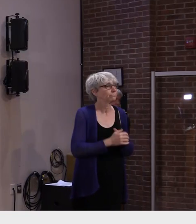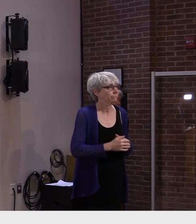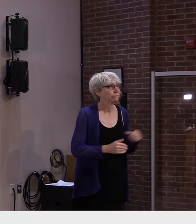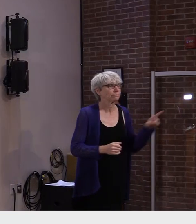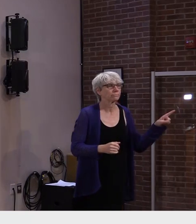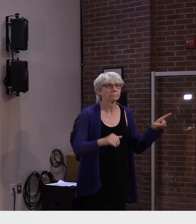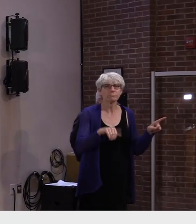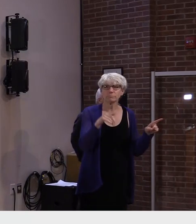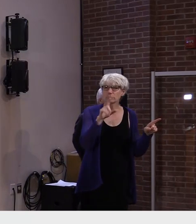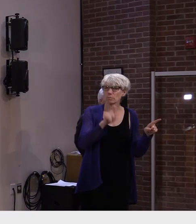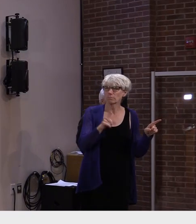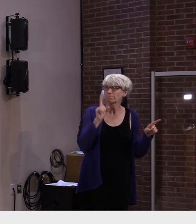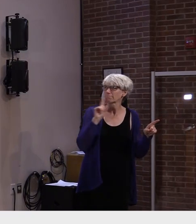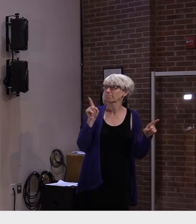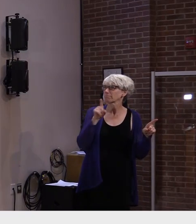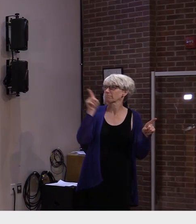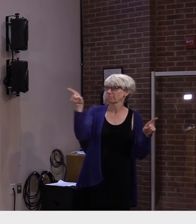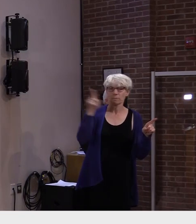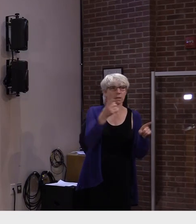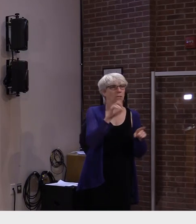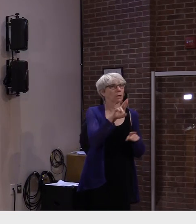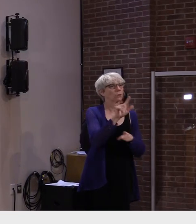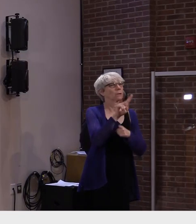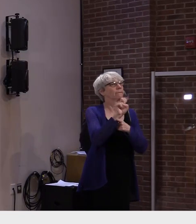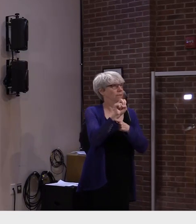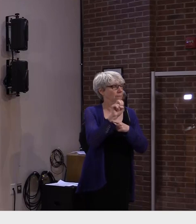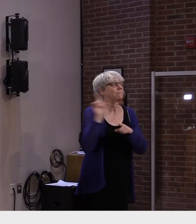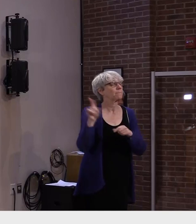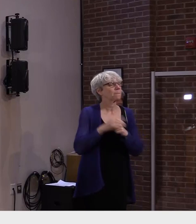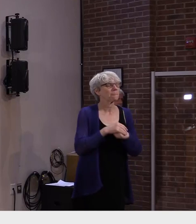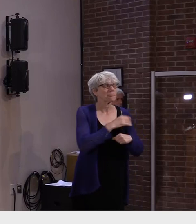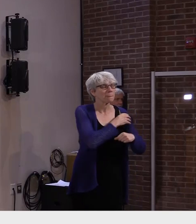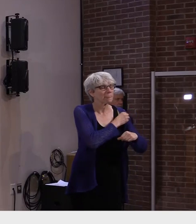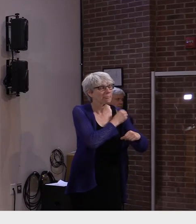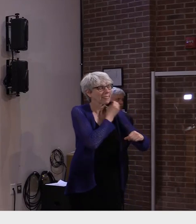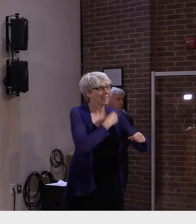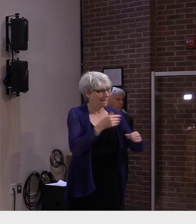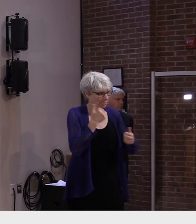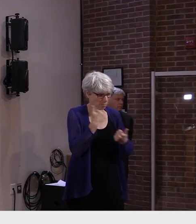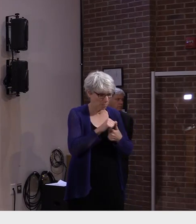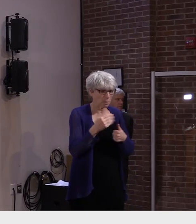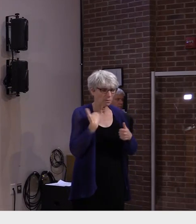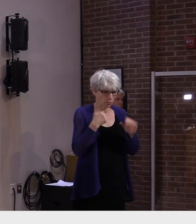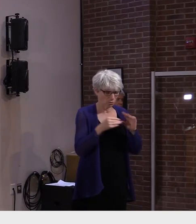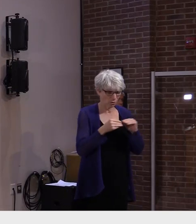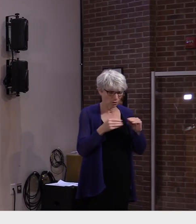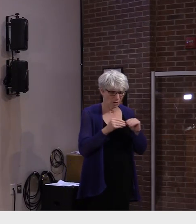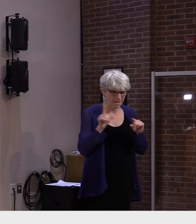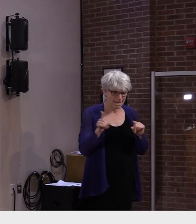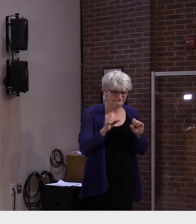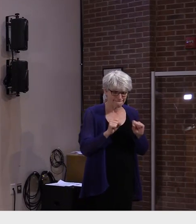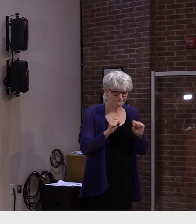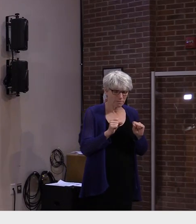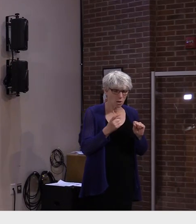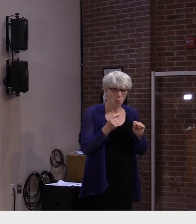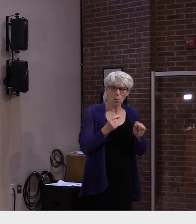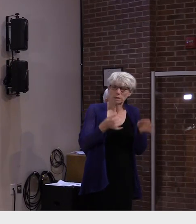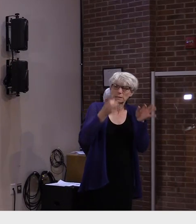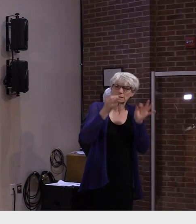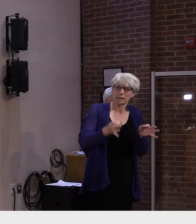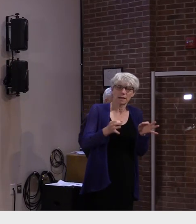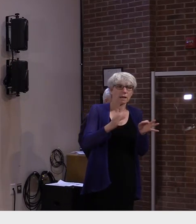this might be for Dr. Levine. I think this has come up before, but is there any progress made on when the state reports